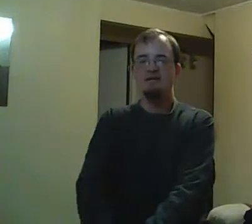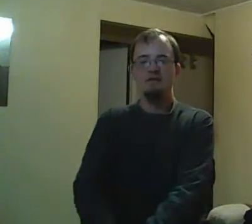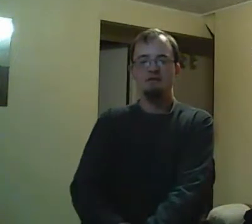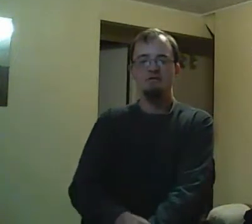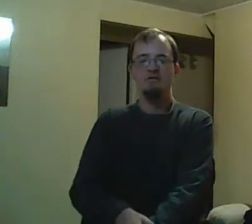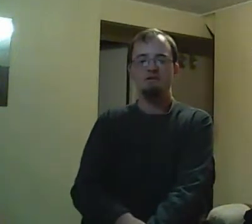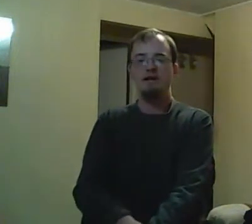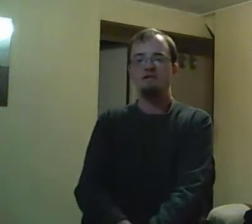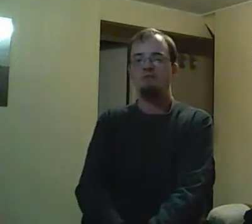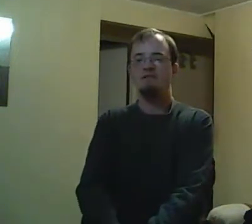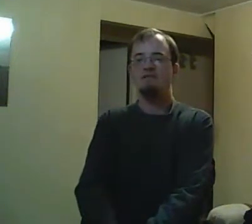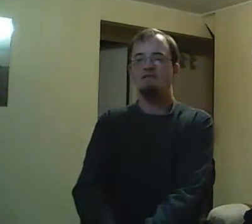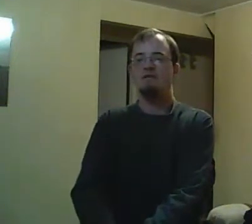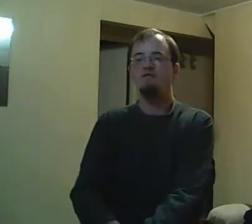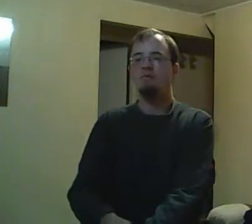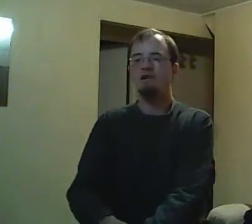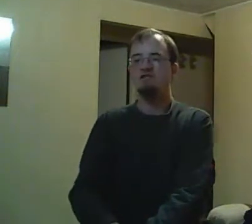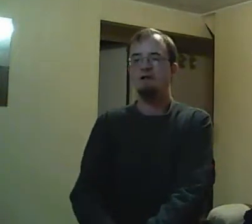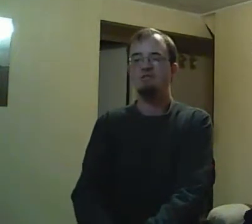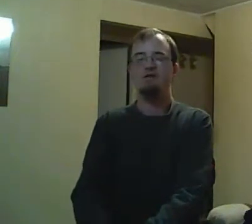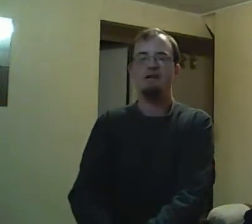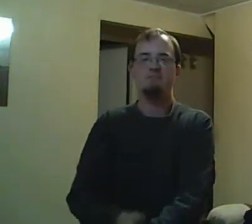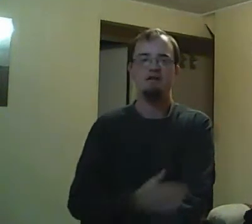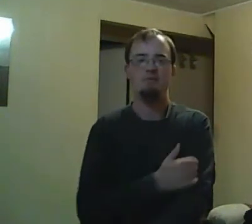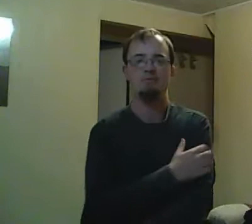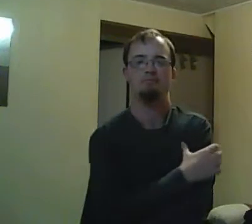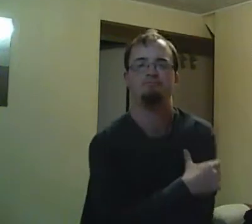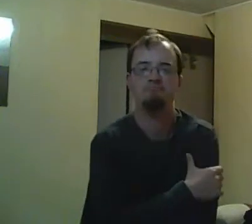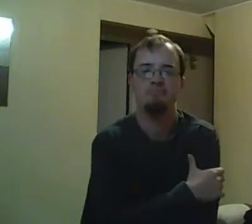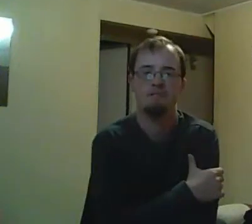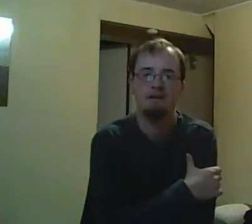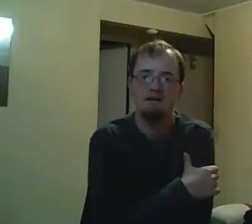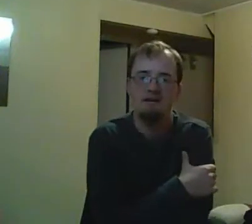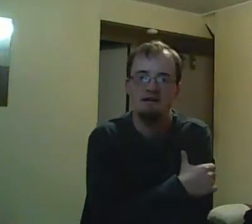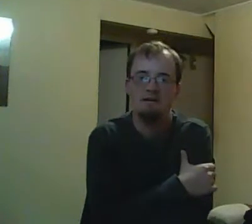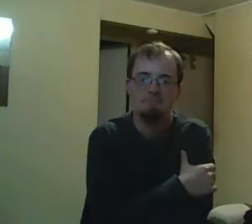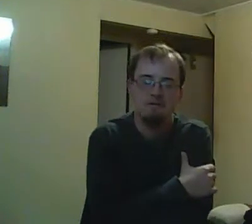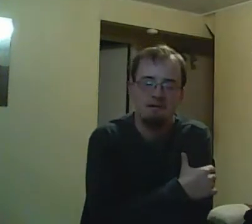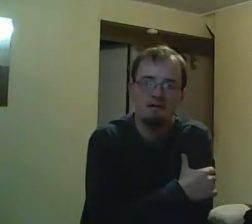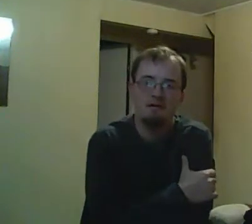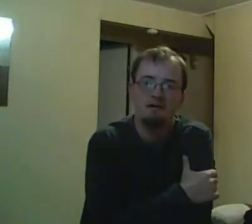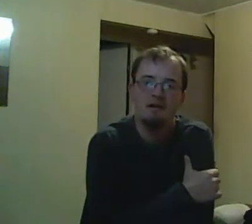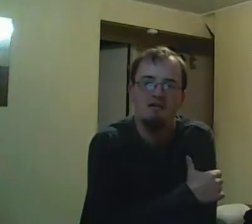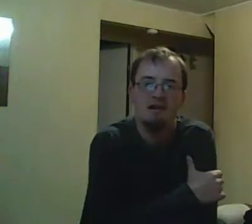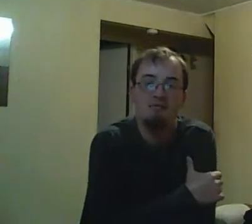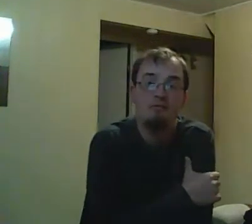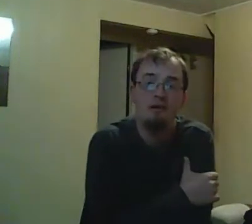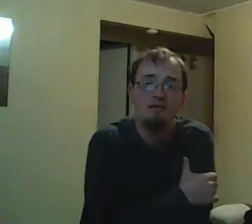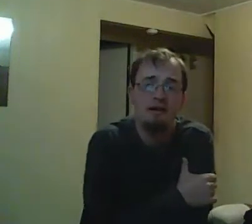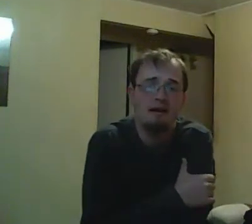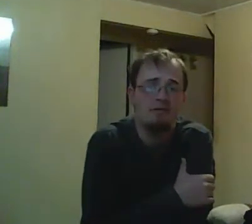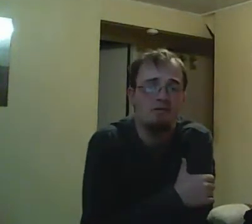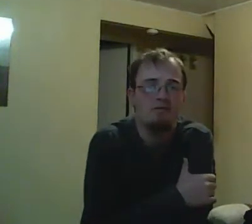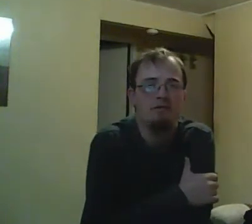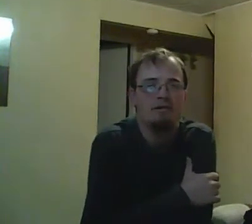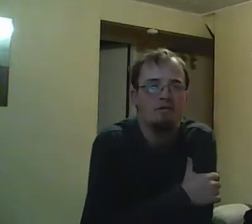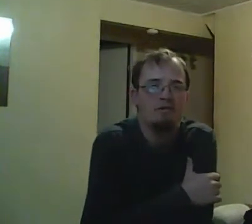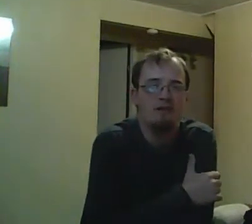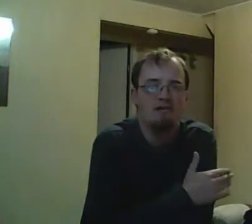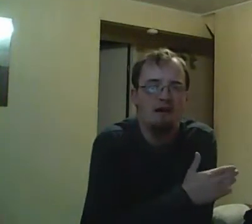backpack. You can probably guess the gun's in his backpack. Toby tries to calm Rick down. Rick refuses to listen and goes into the school. Raj